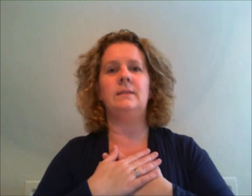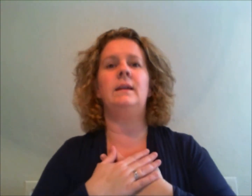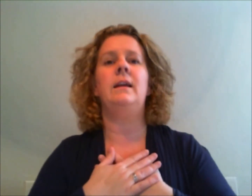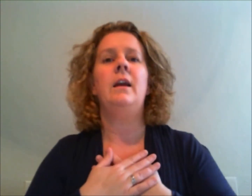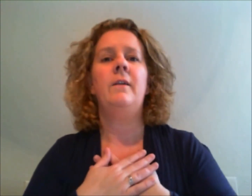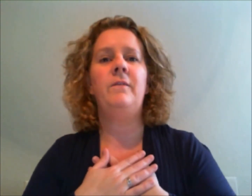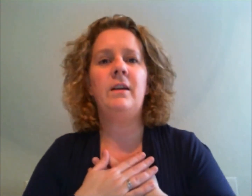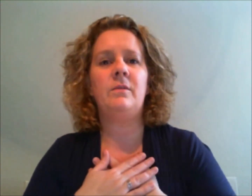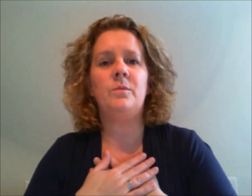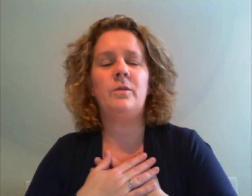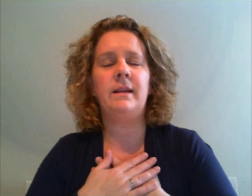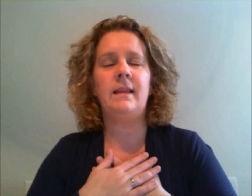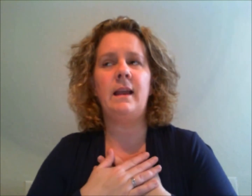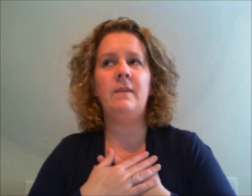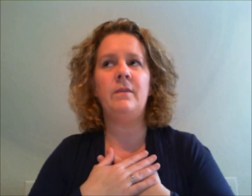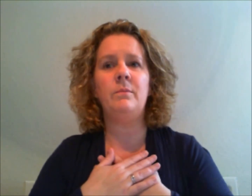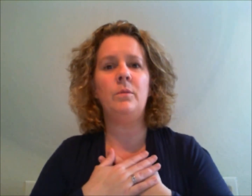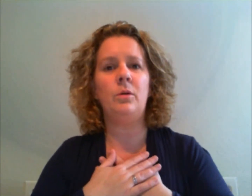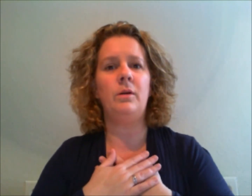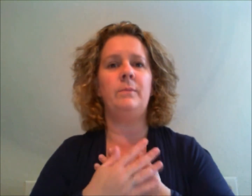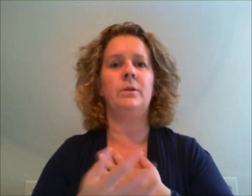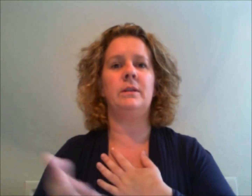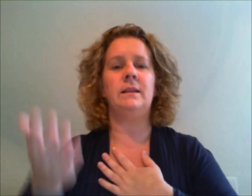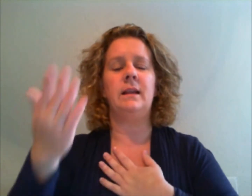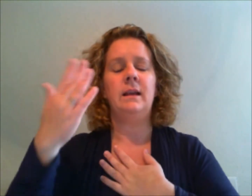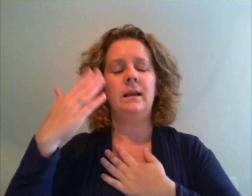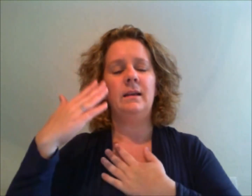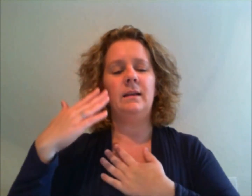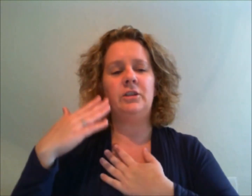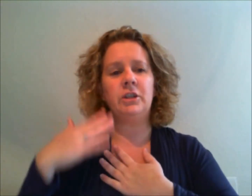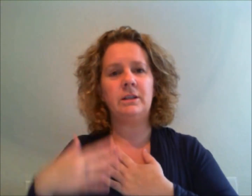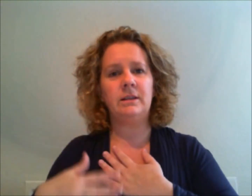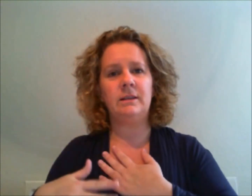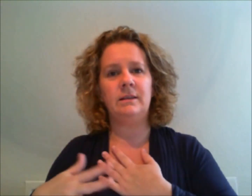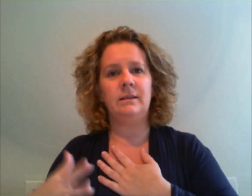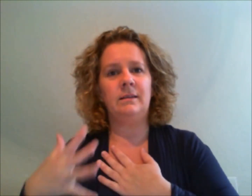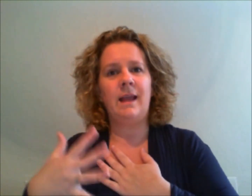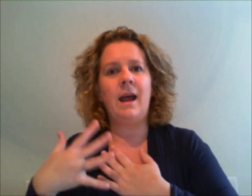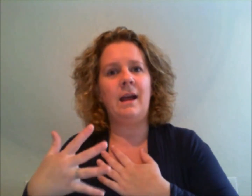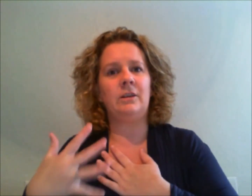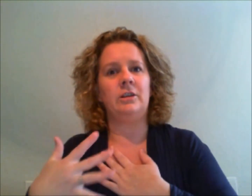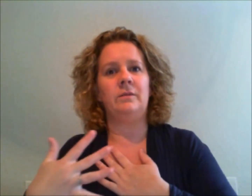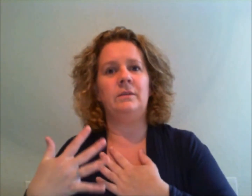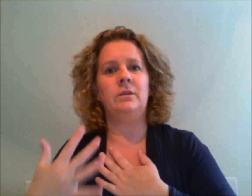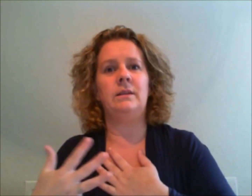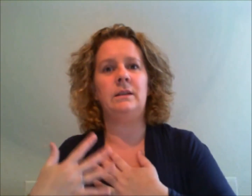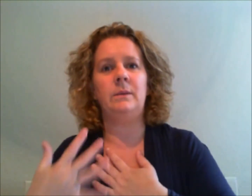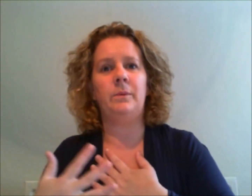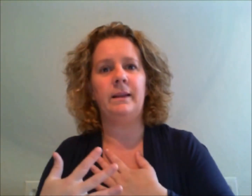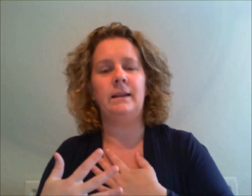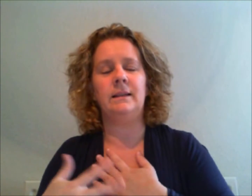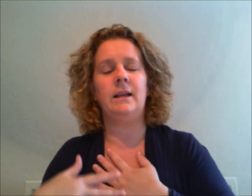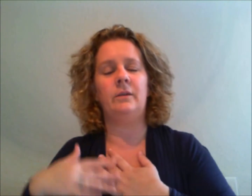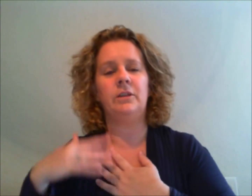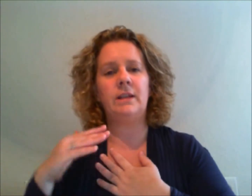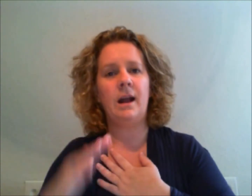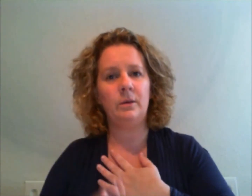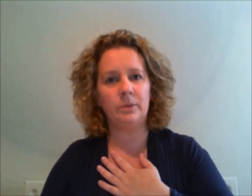like fear and worry they're even more important just that action of doing the deep breath in itself just helps